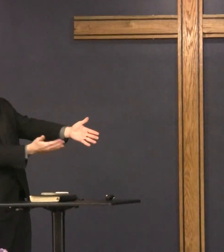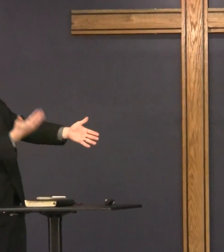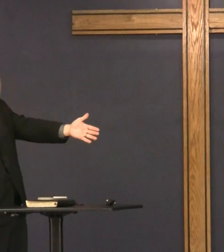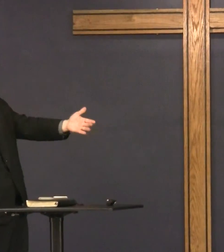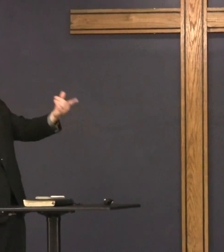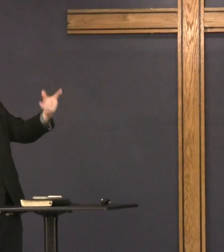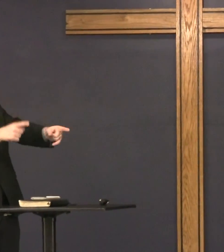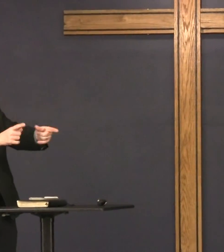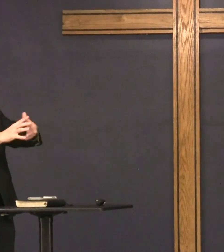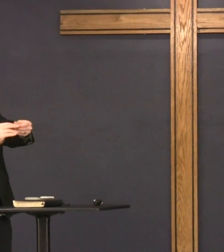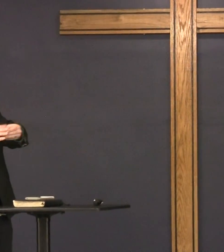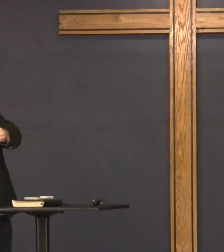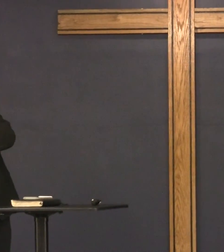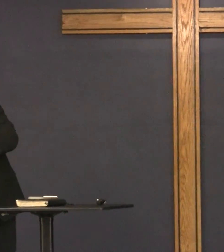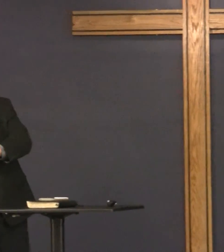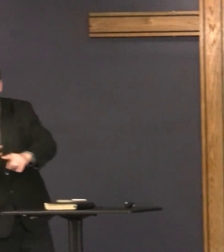the rest of the story. We know what happened.